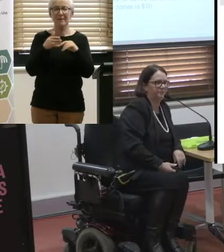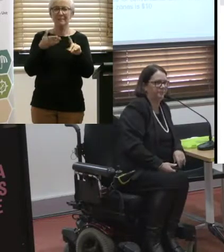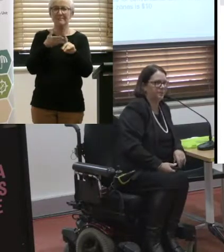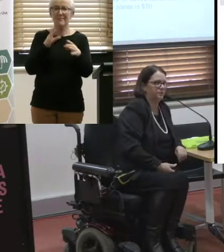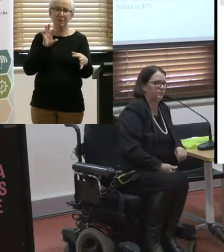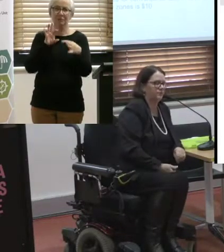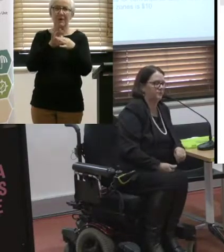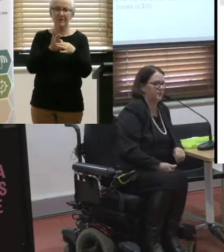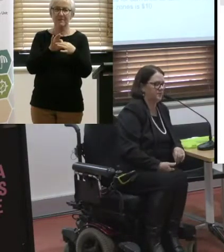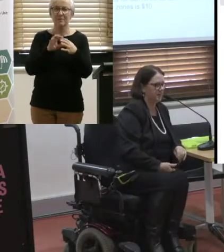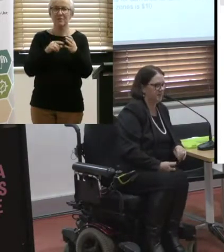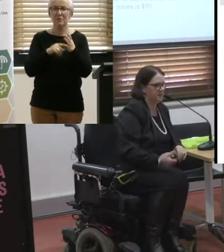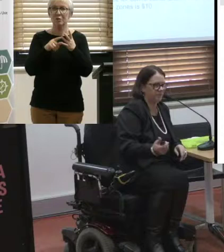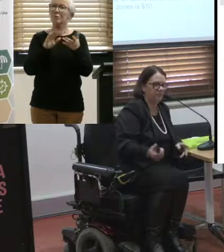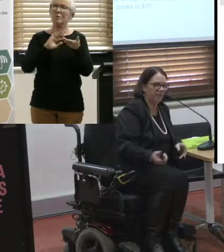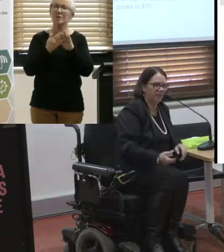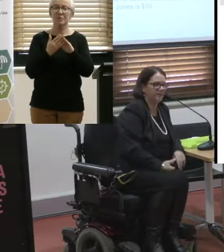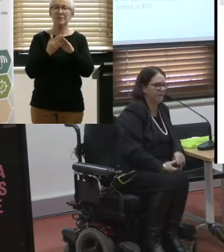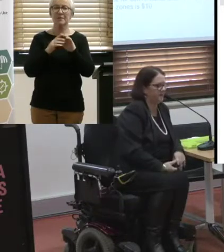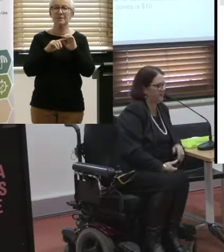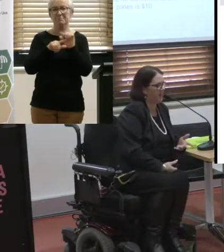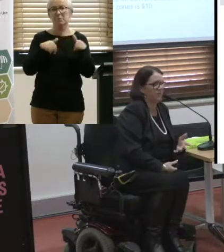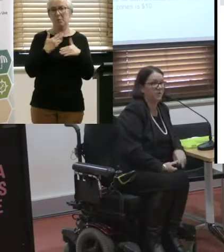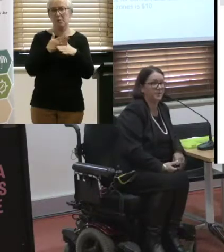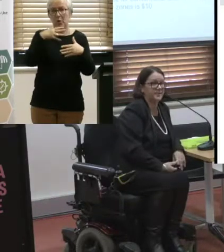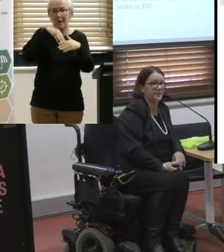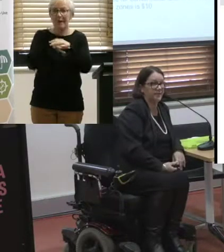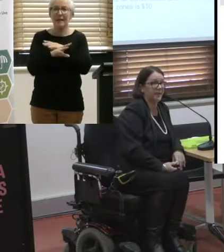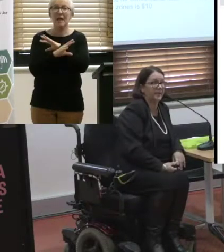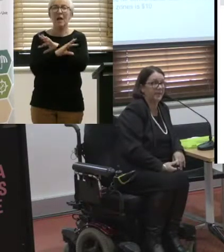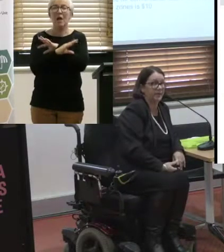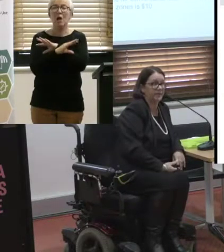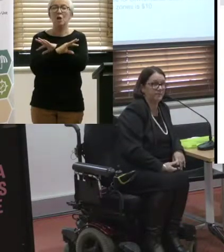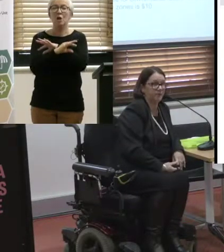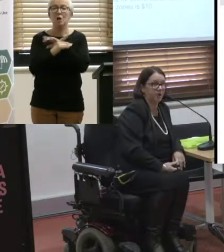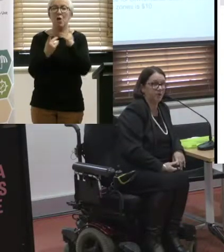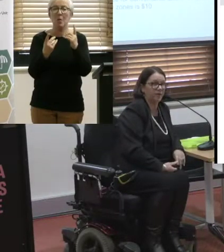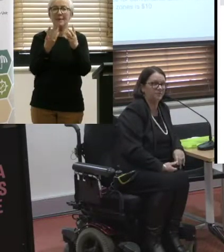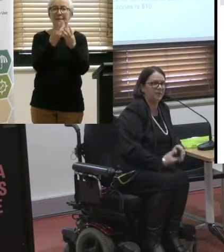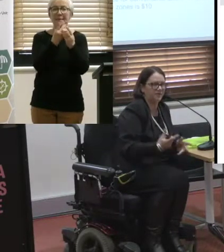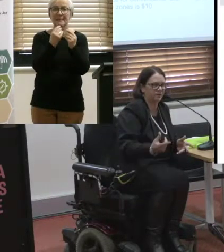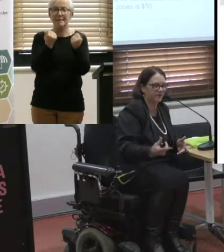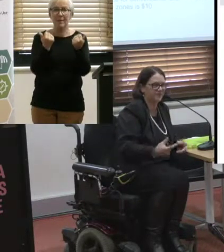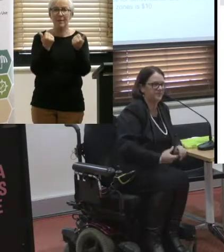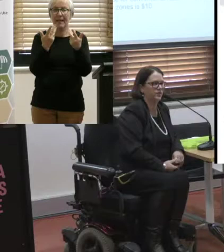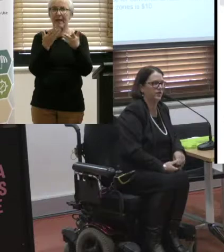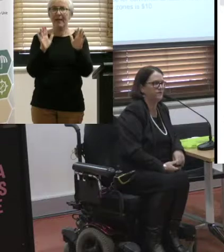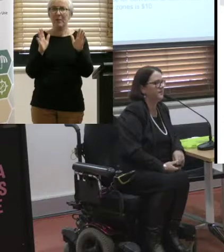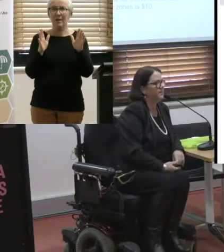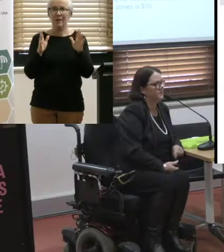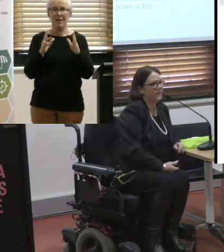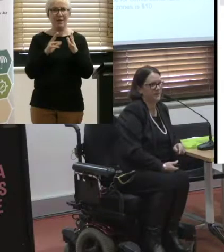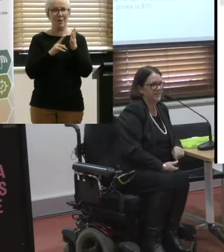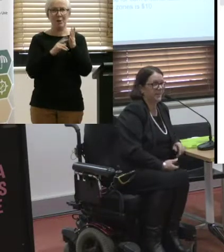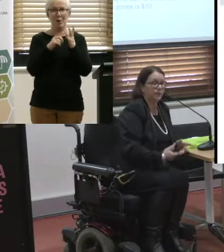for the communities that we work in and it's about nobody, somebody, anybody and nobody. I don't know if anybody's ever heard